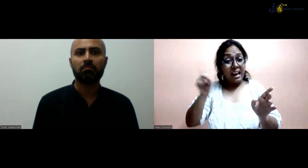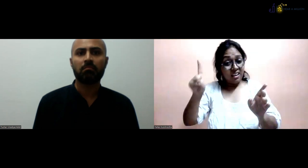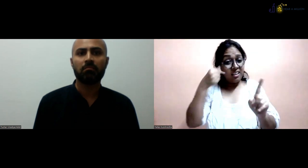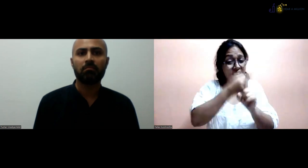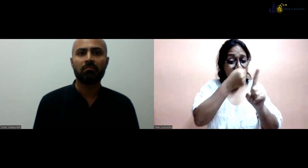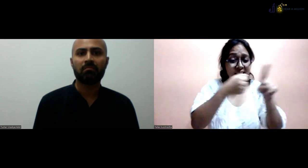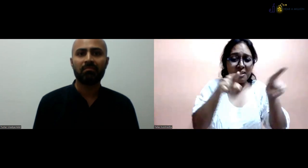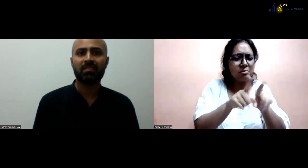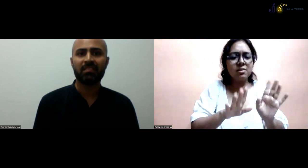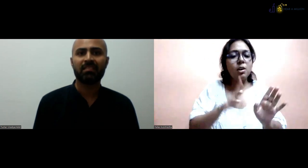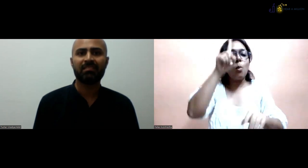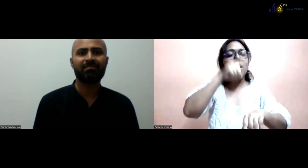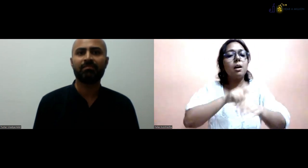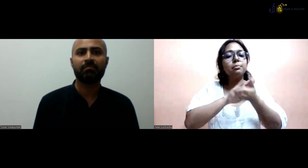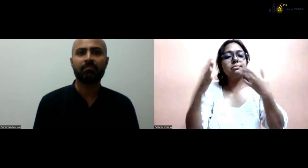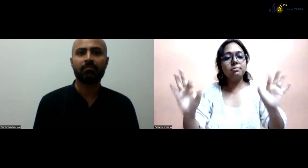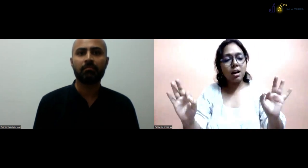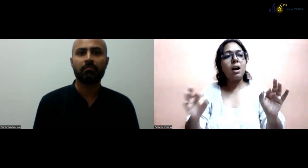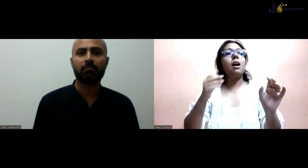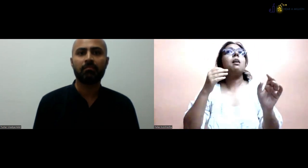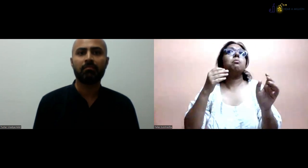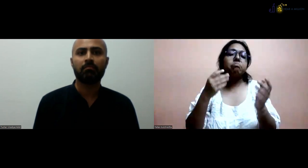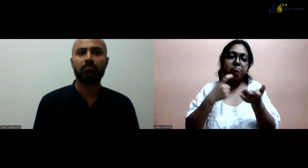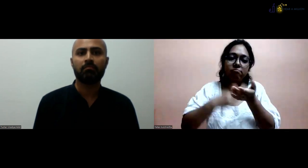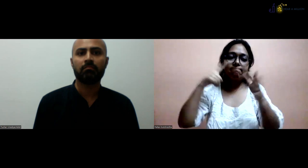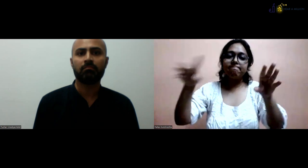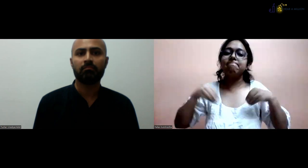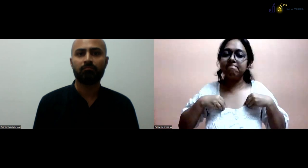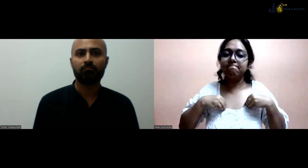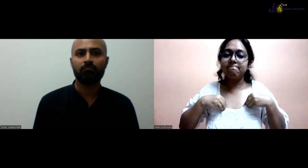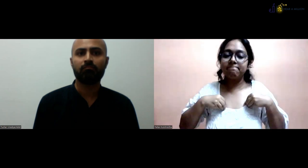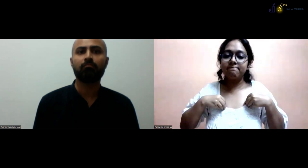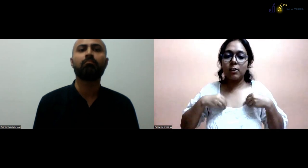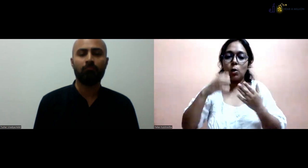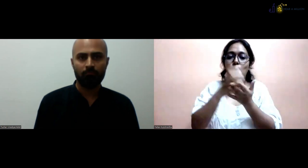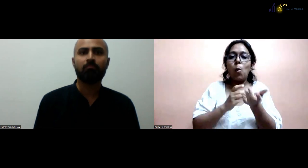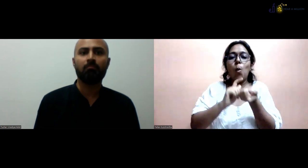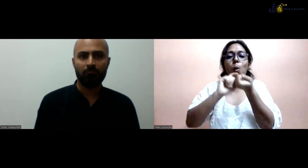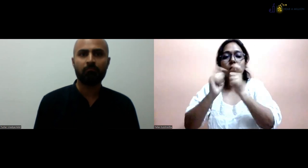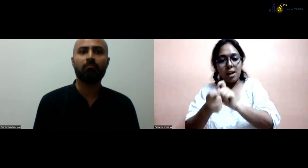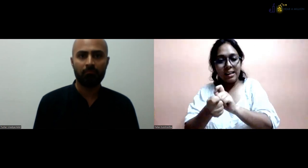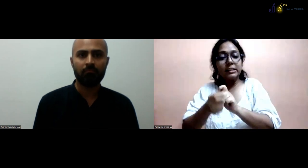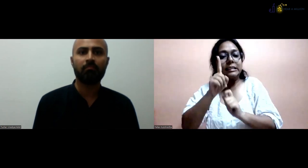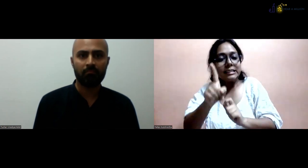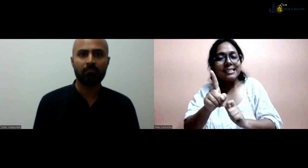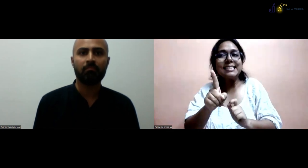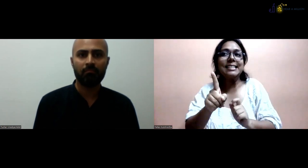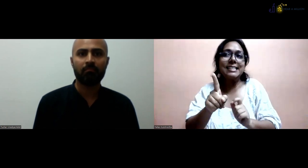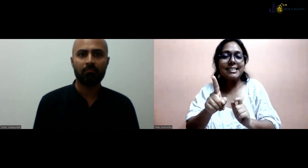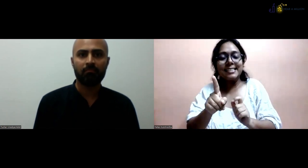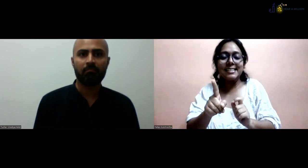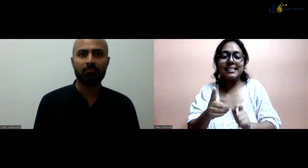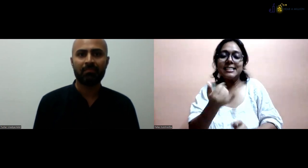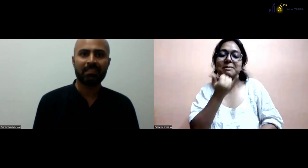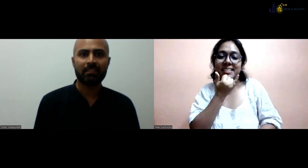people who would be applying for this course, then we would like to fight for it again and again. So, they